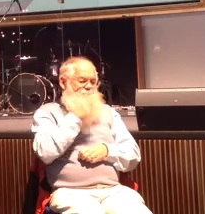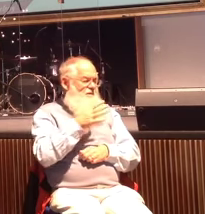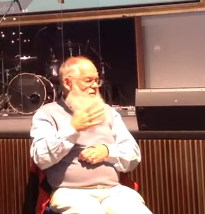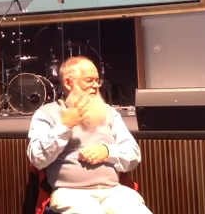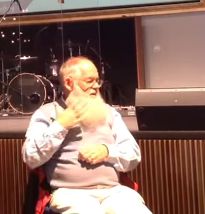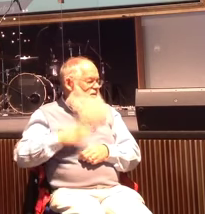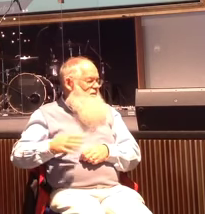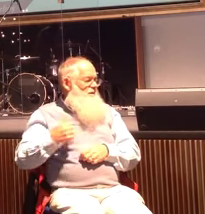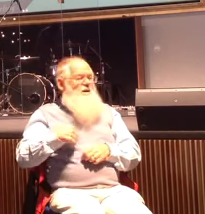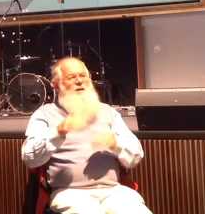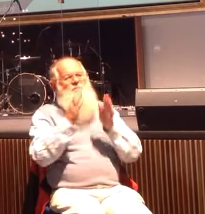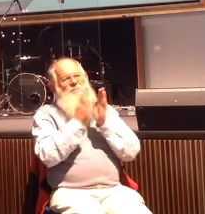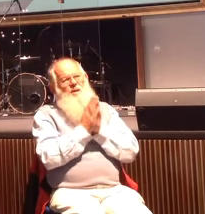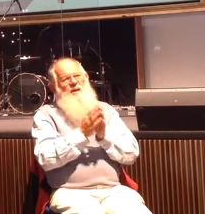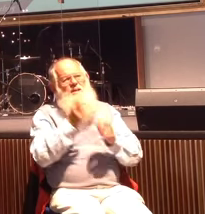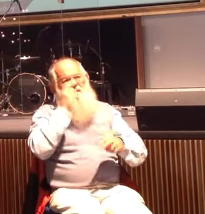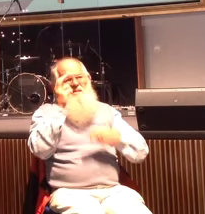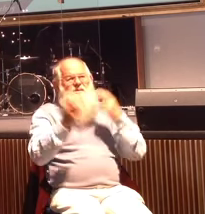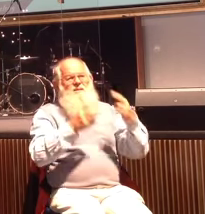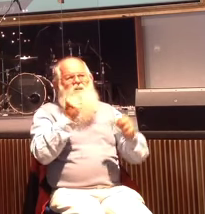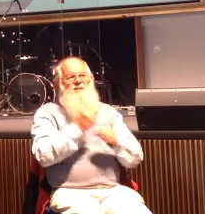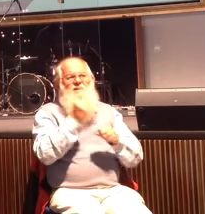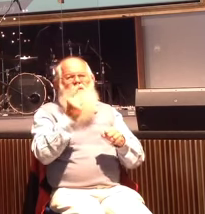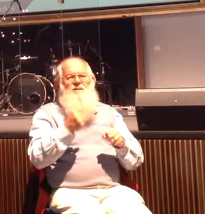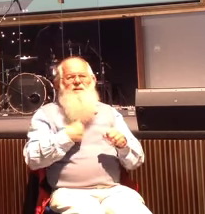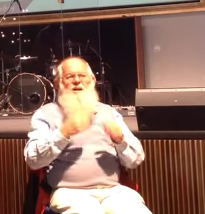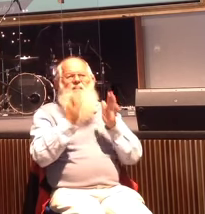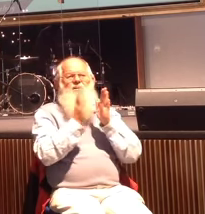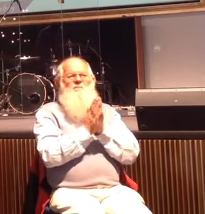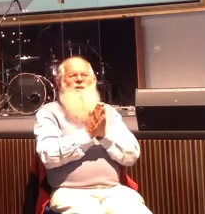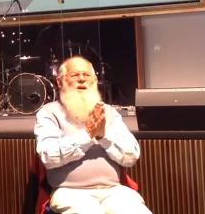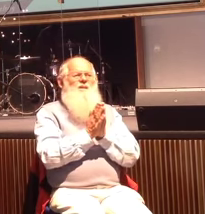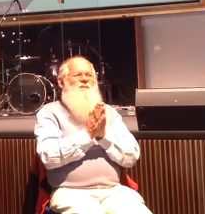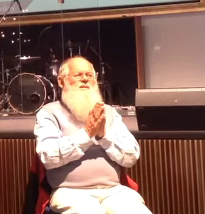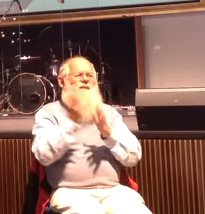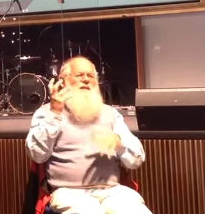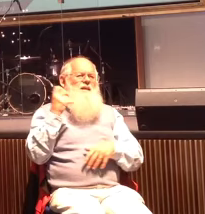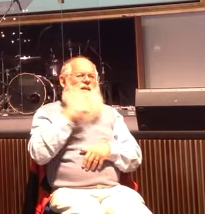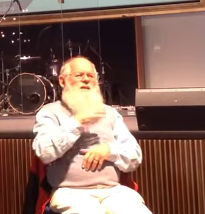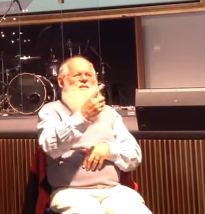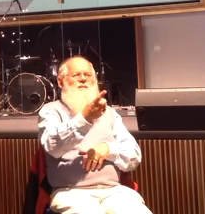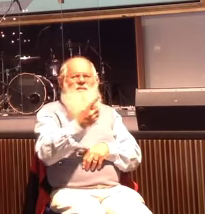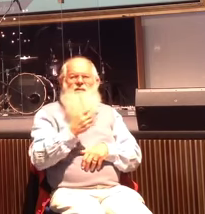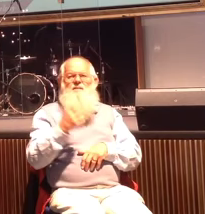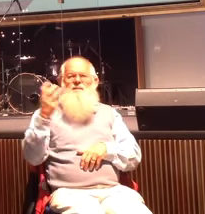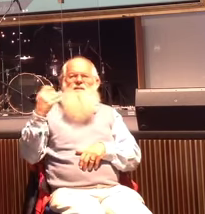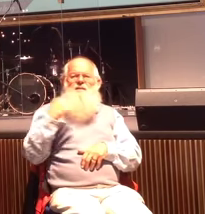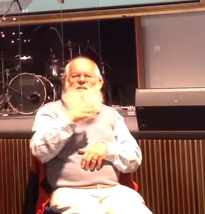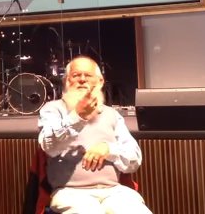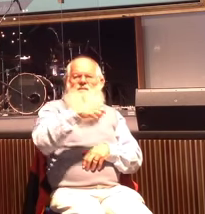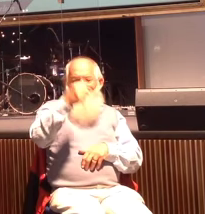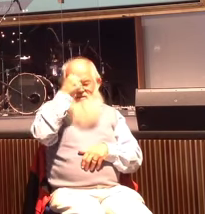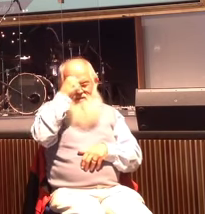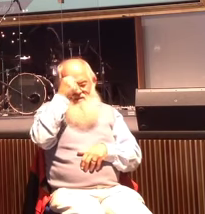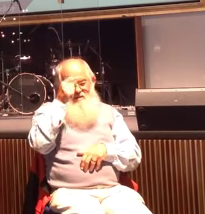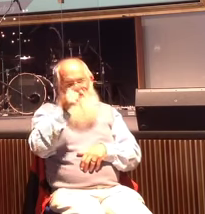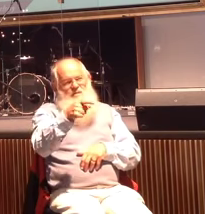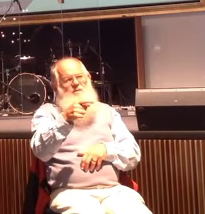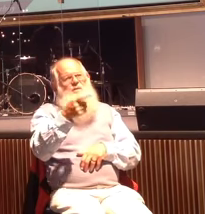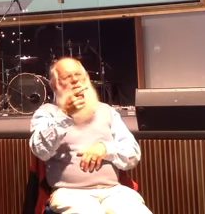I was praying and I was seeking God and I said, God, I just pray that hundreds come and hundreds come to know you and God said to me, well, what if you go